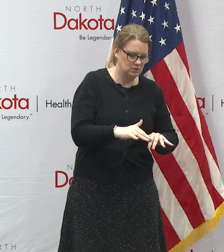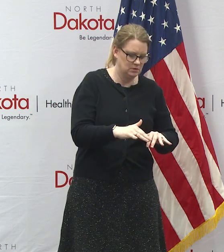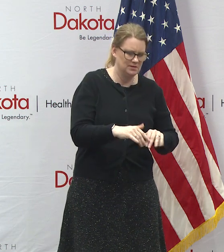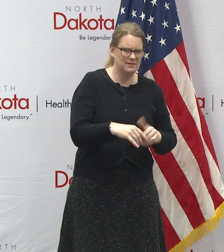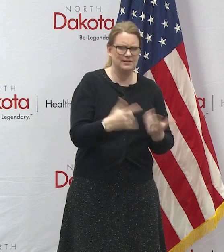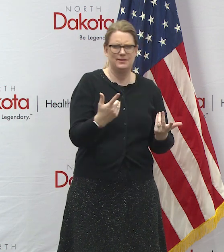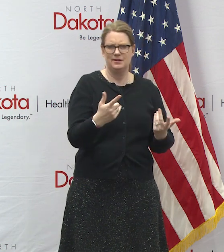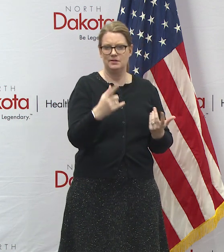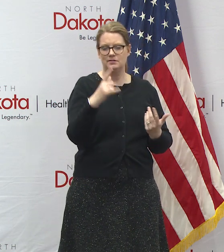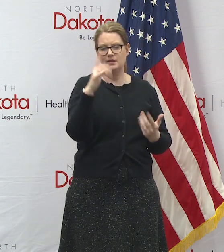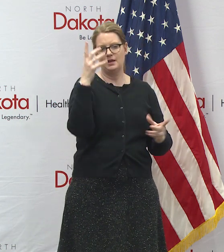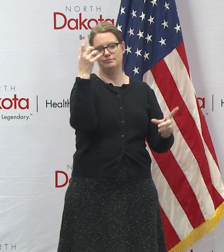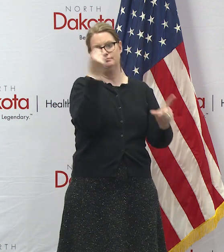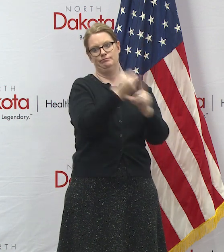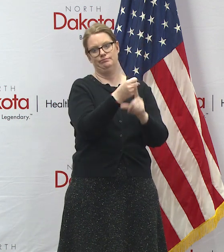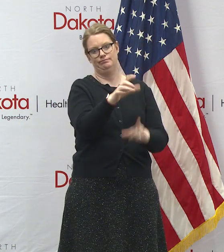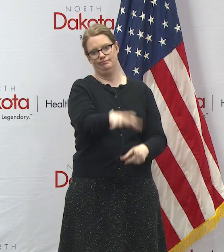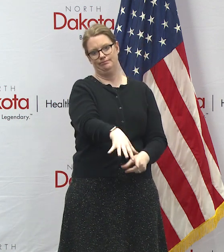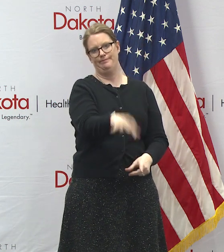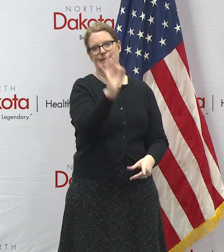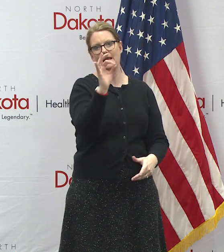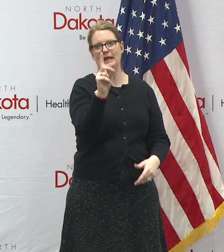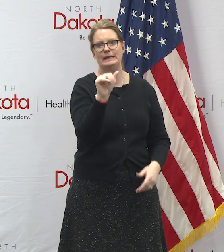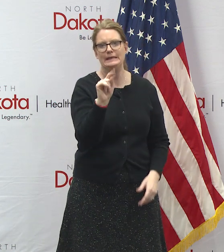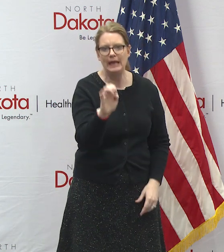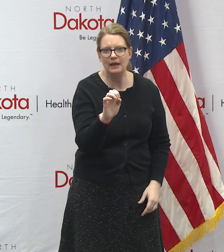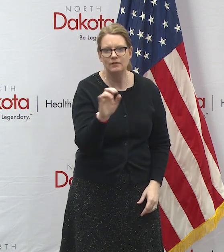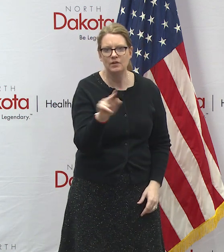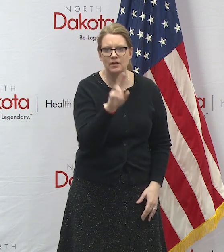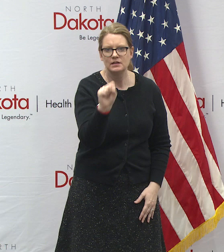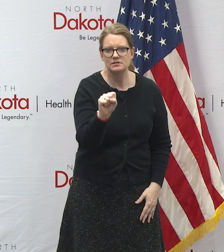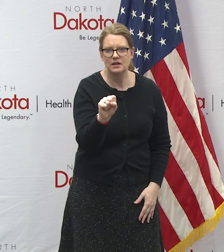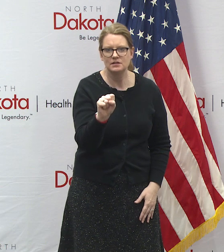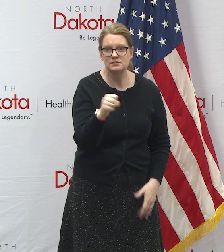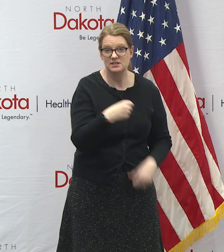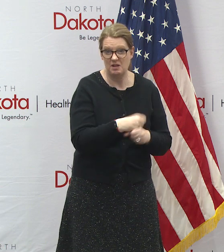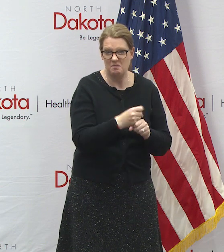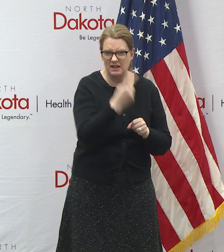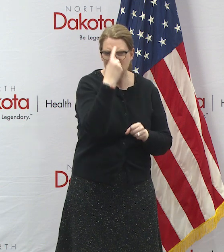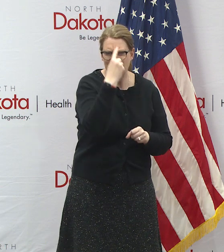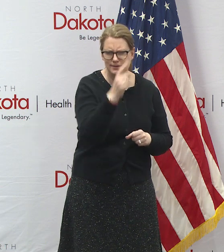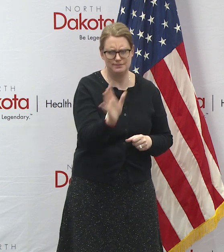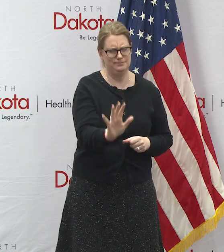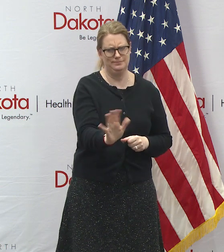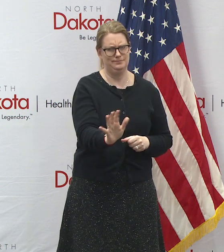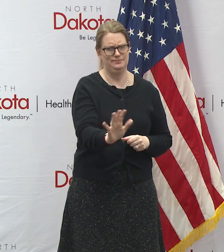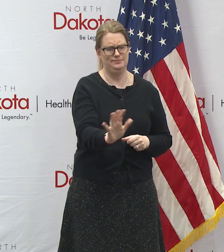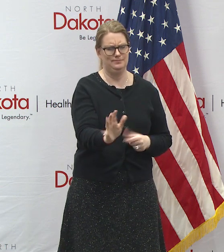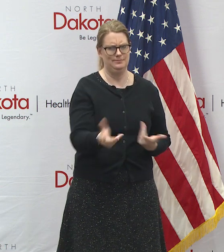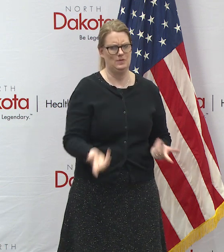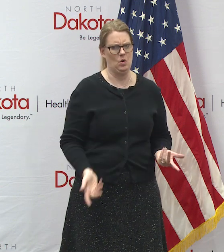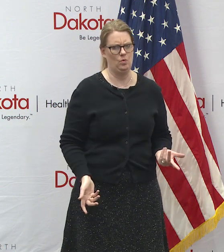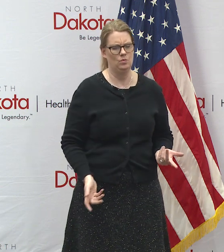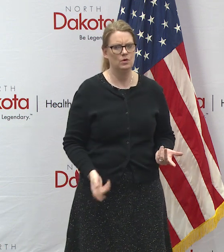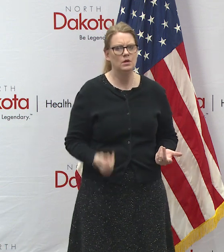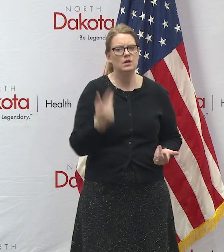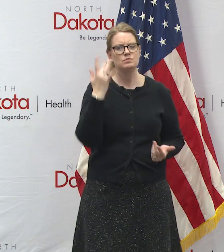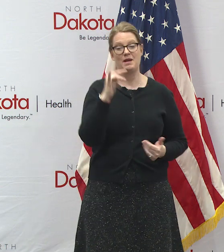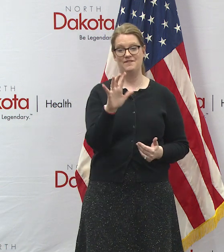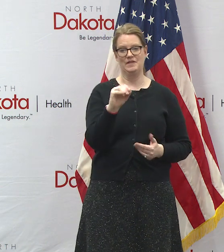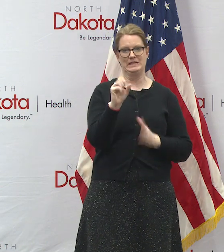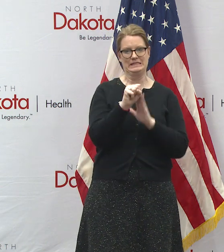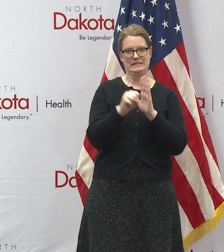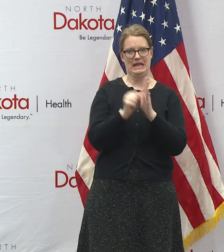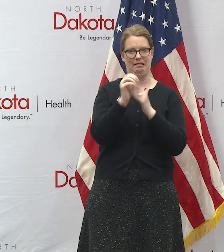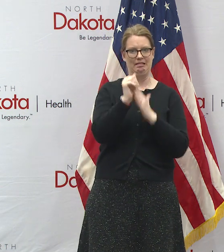uh for the entire united states uh you know likely wouldn't make sense because i think again this is why it's great that we got 50 state leaders